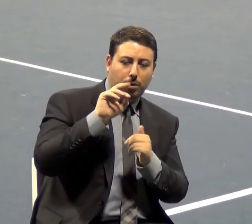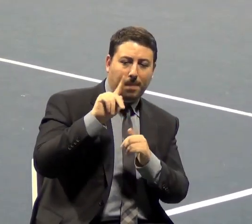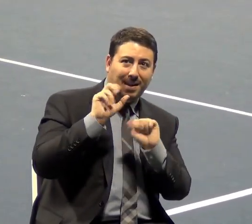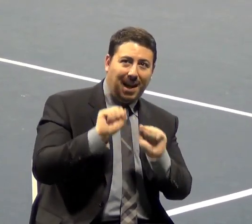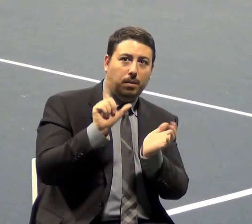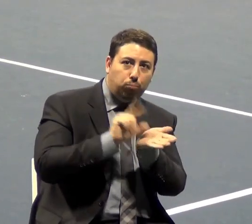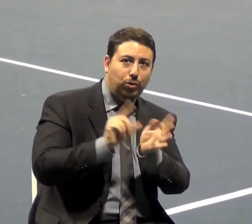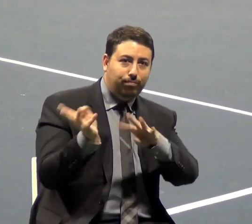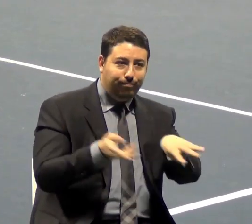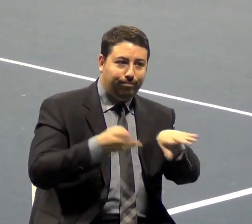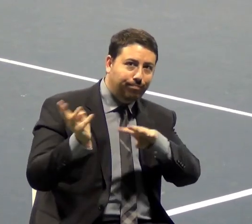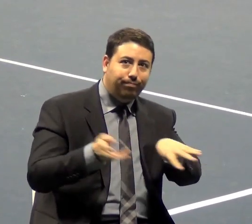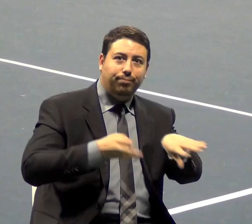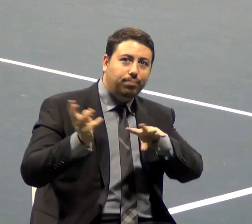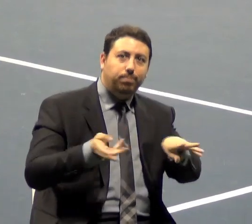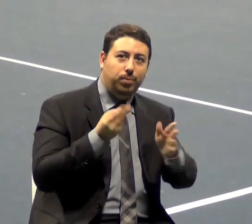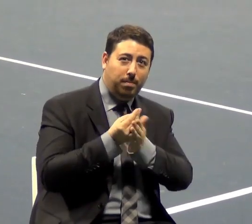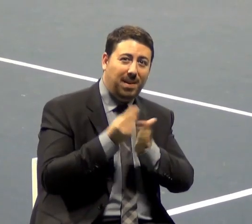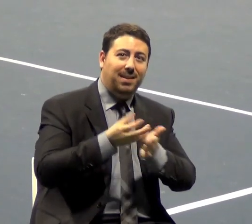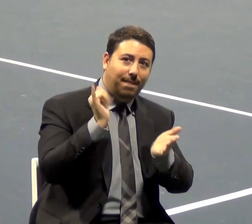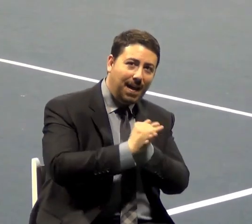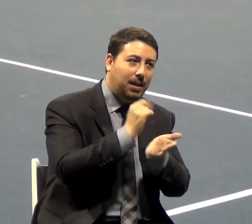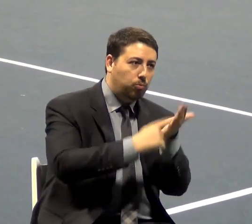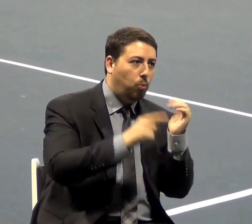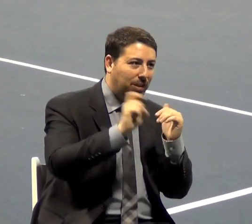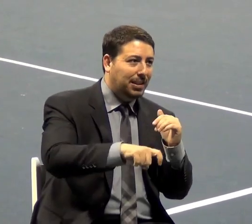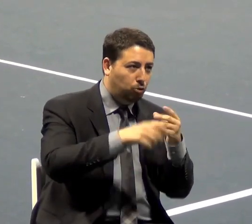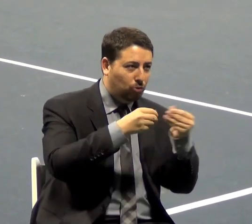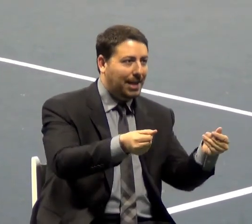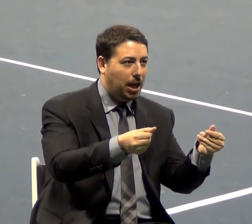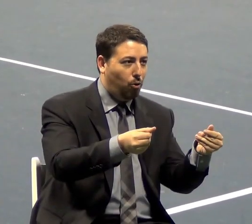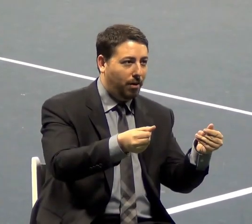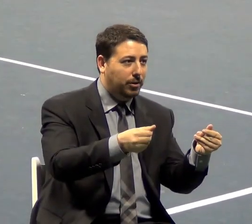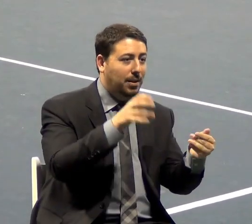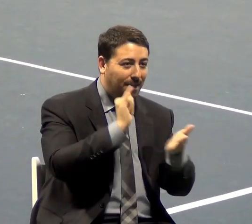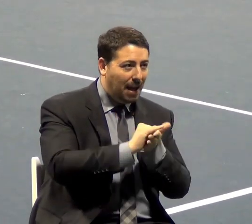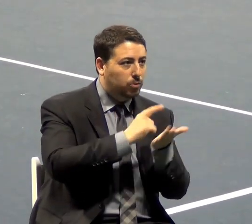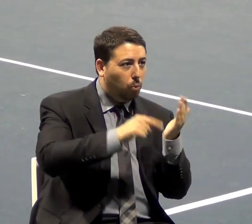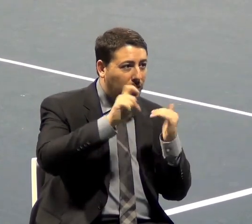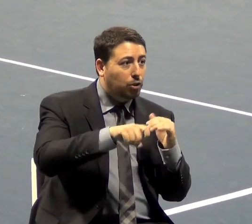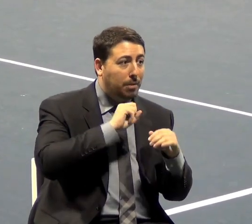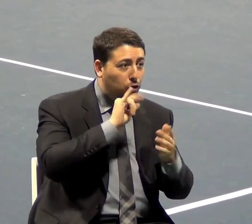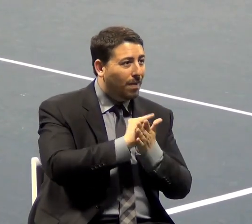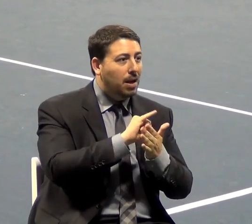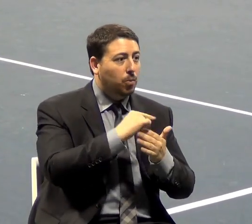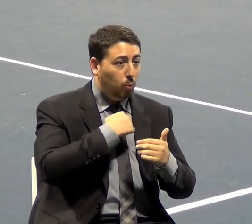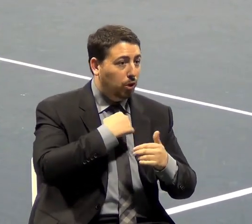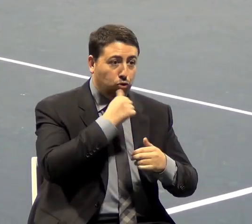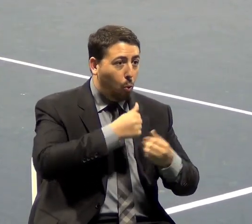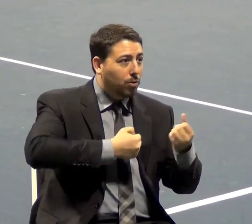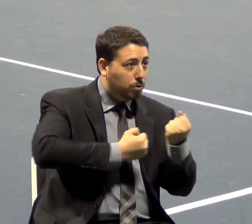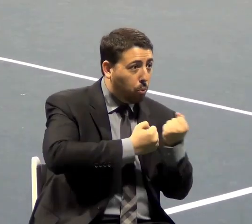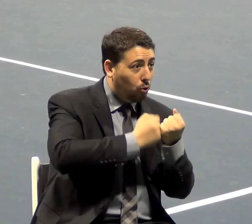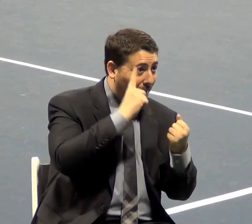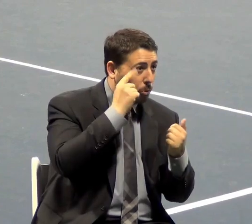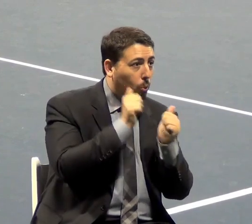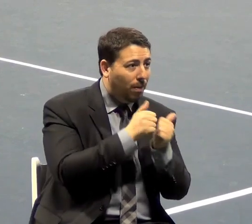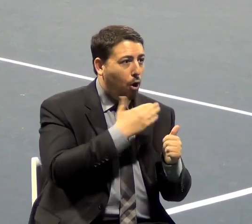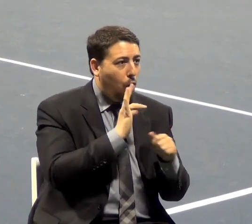money, and that is what we have to take care of and make sure that we don't finance government with the Federal Reserve System.